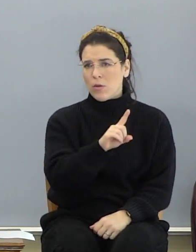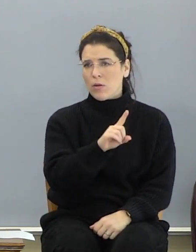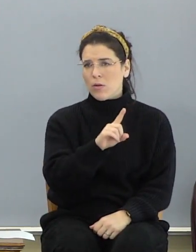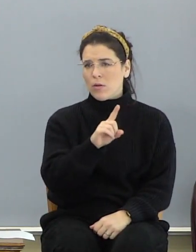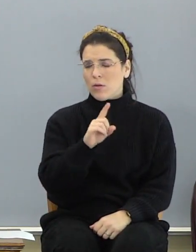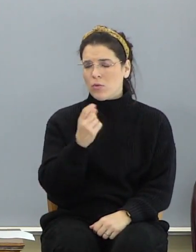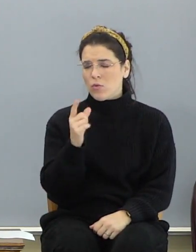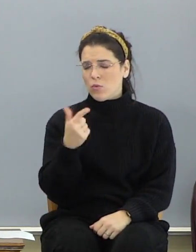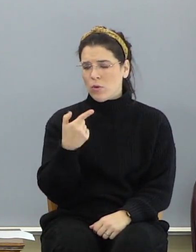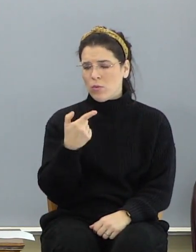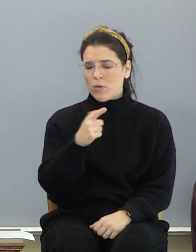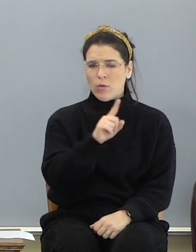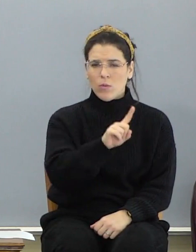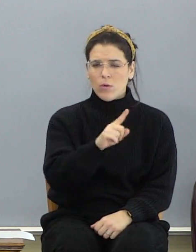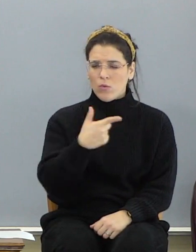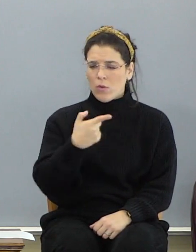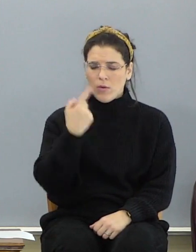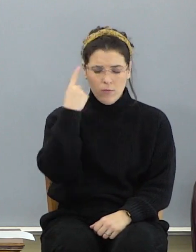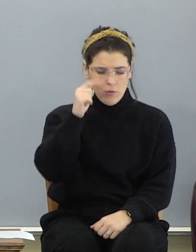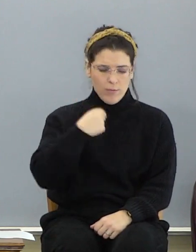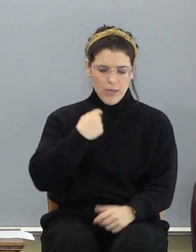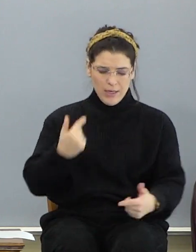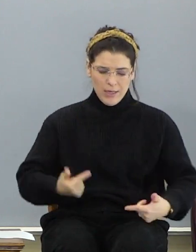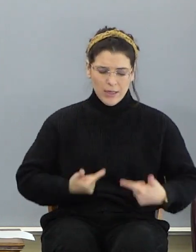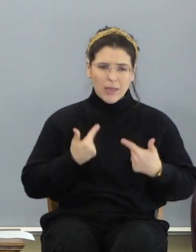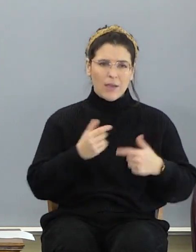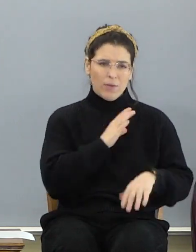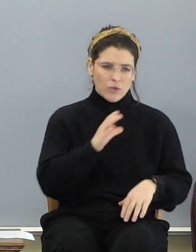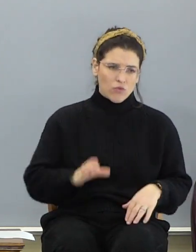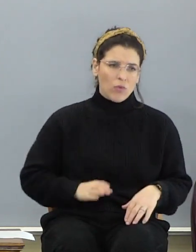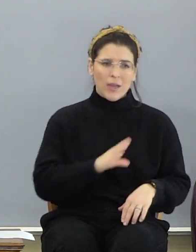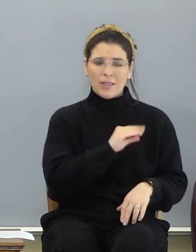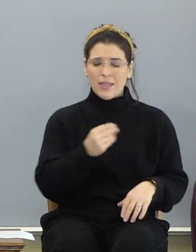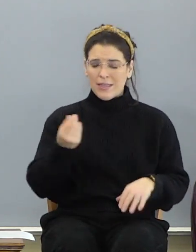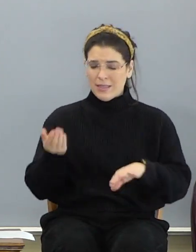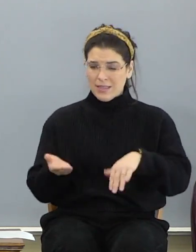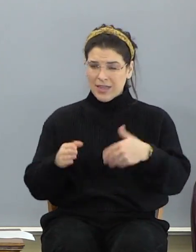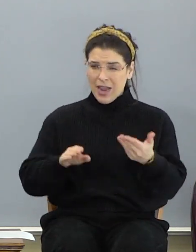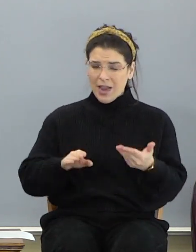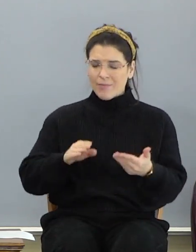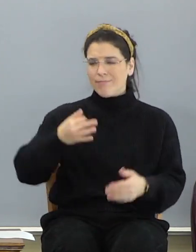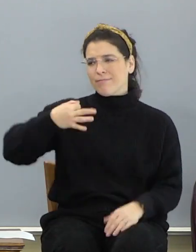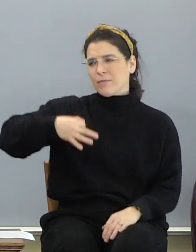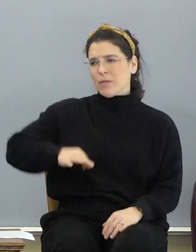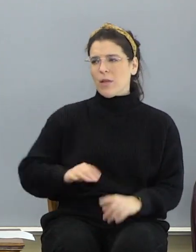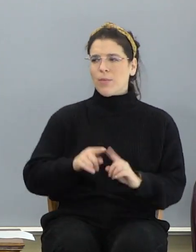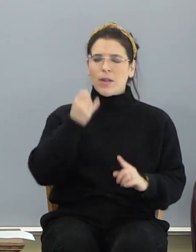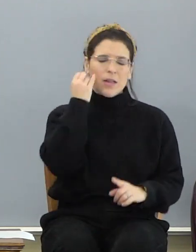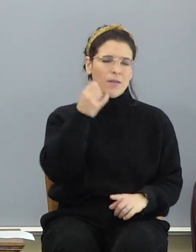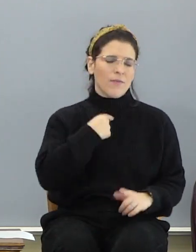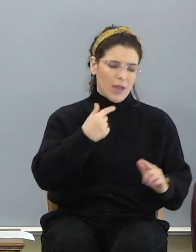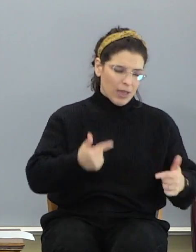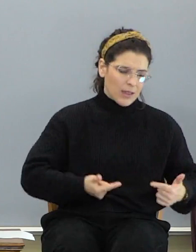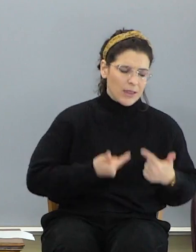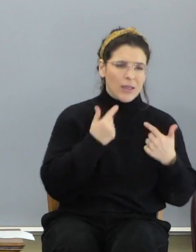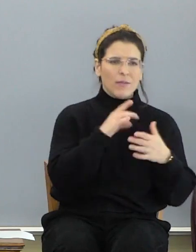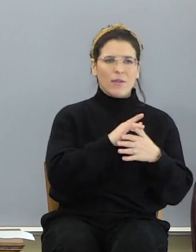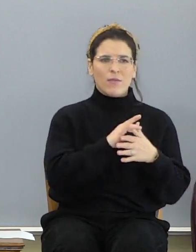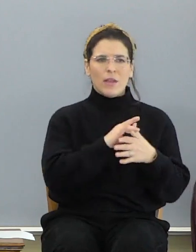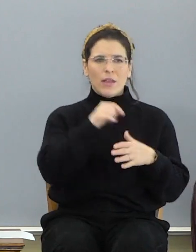Philippians 1, verse 21. For to me to live is Christ, and to die is gain. But if I live in the flesh,